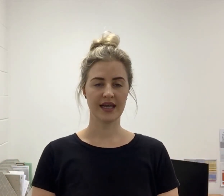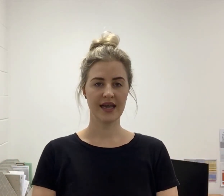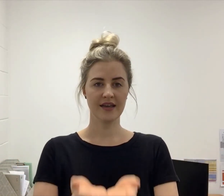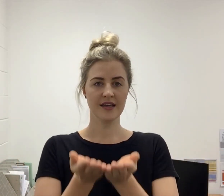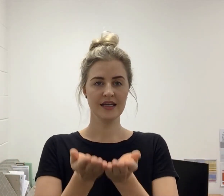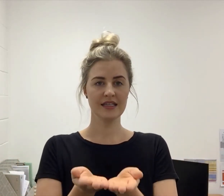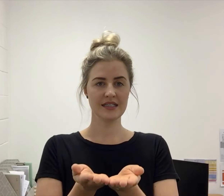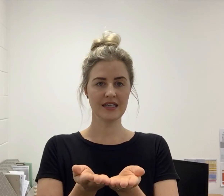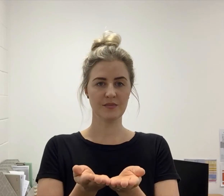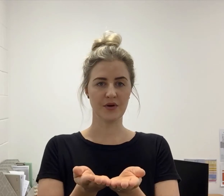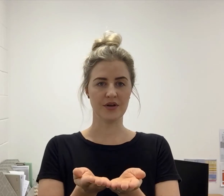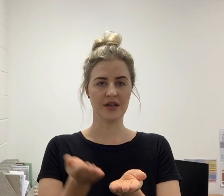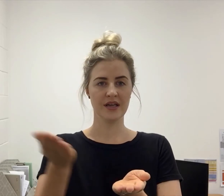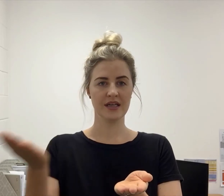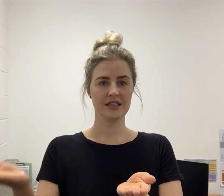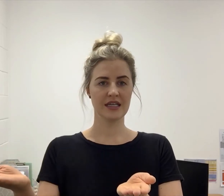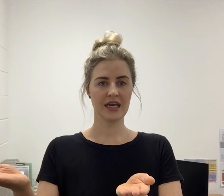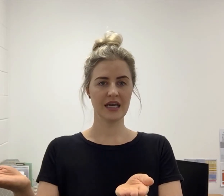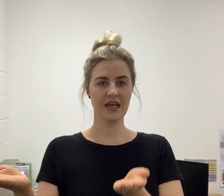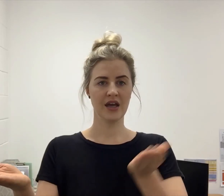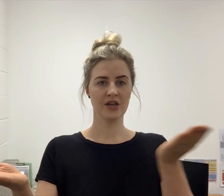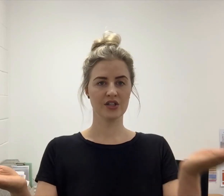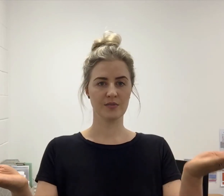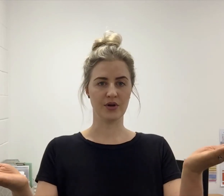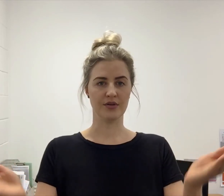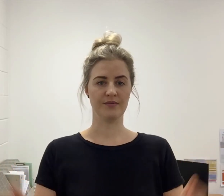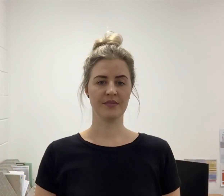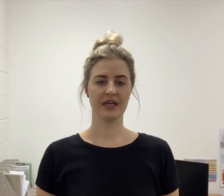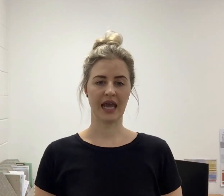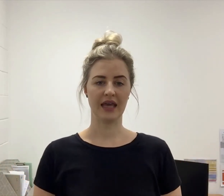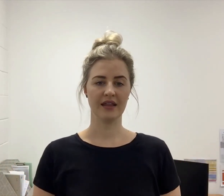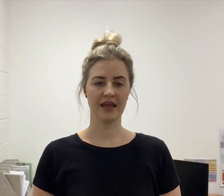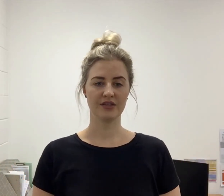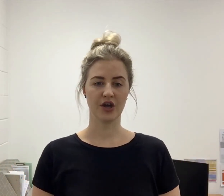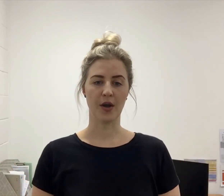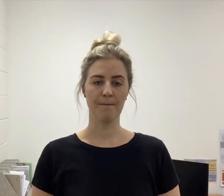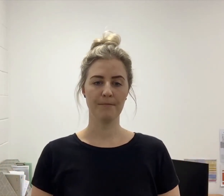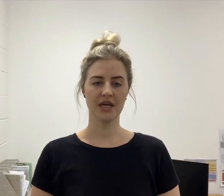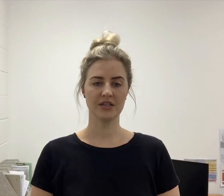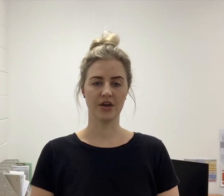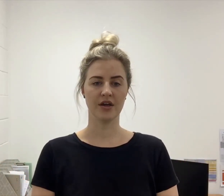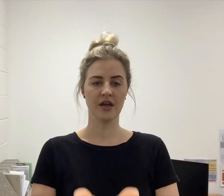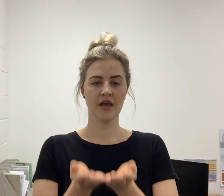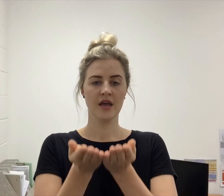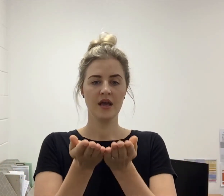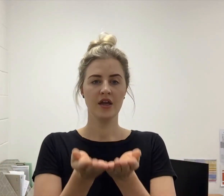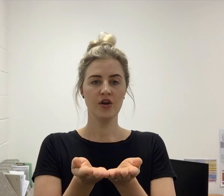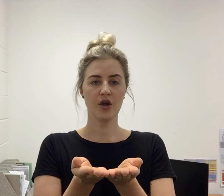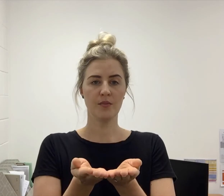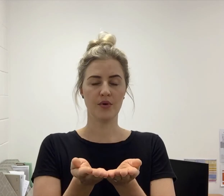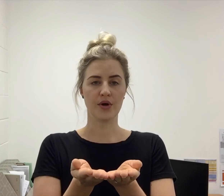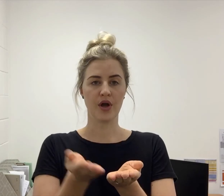say teaspoon, tea spoon. Okay, let's go. My turn. Notebook,